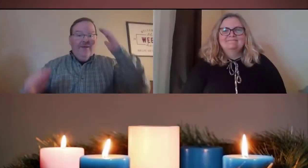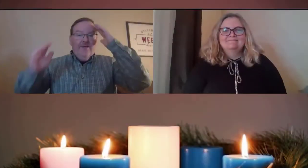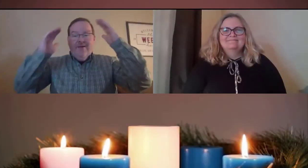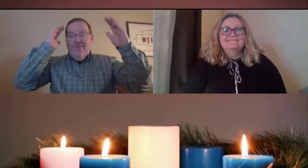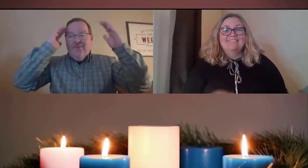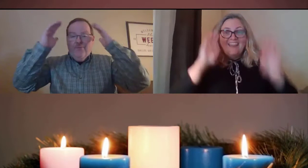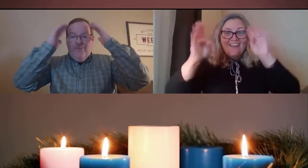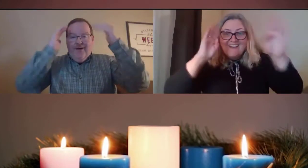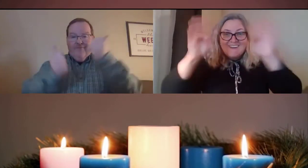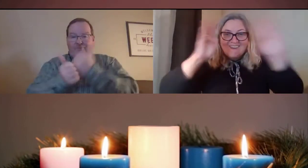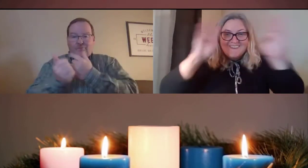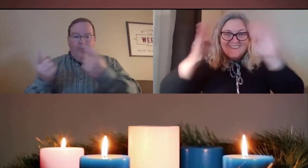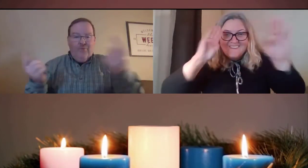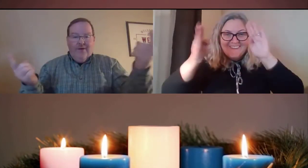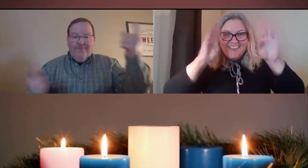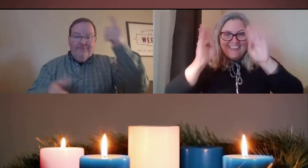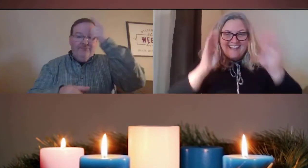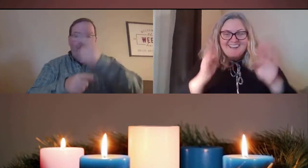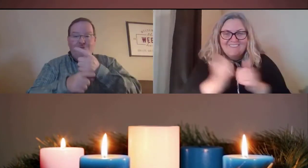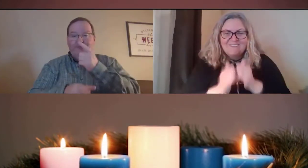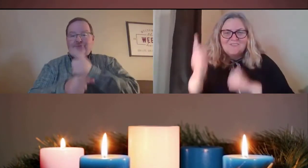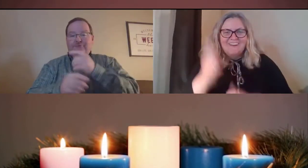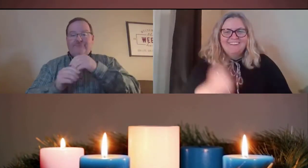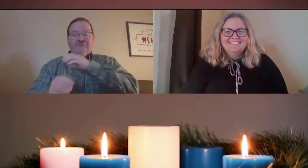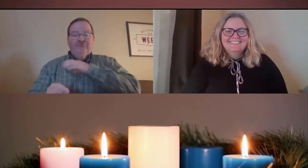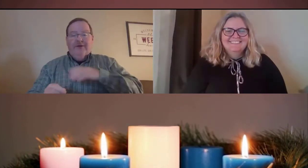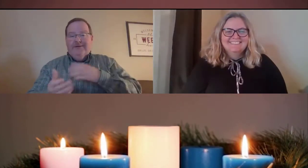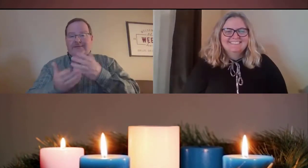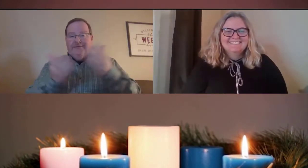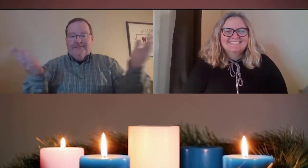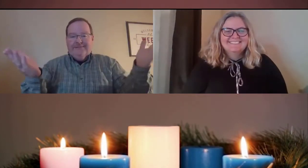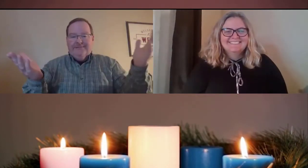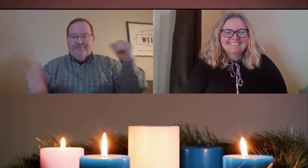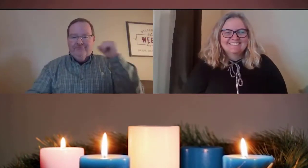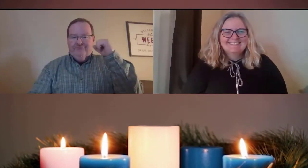Hello, hello everyone, hello brothers and sisters in Christ.